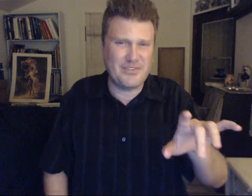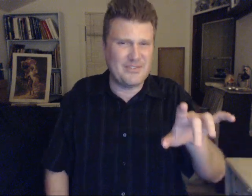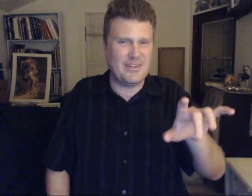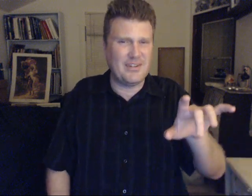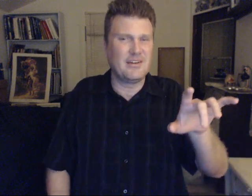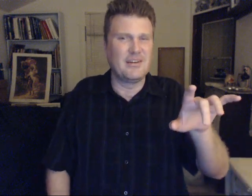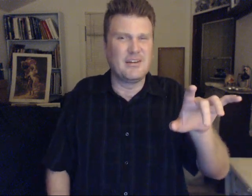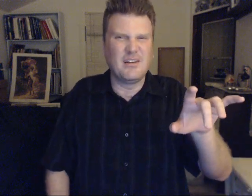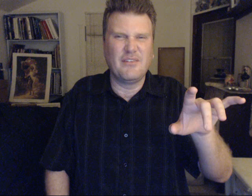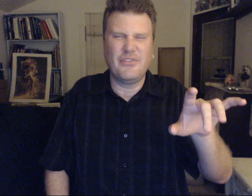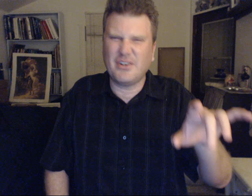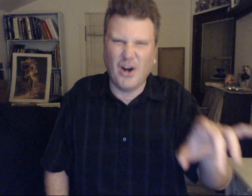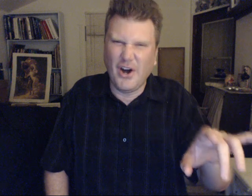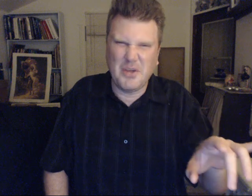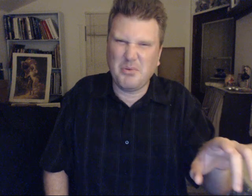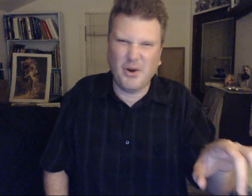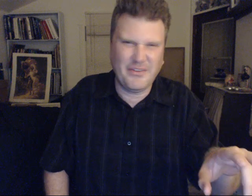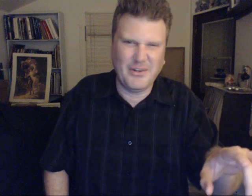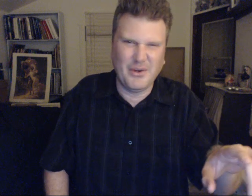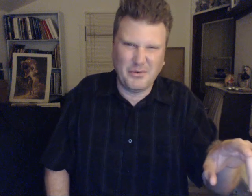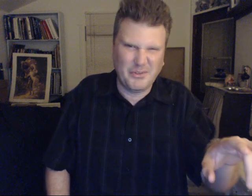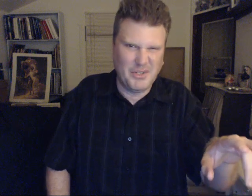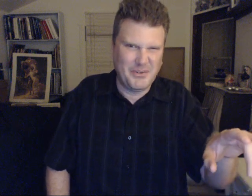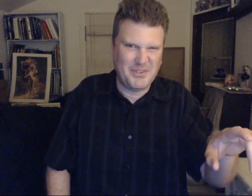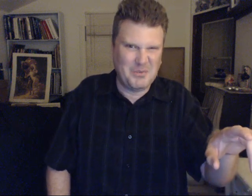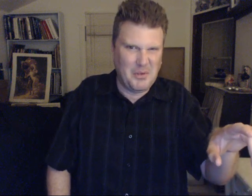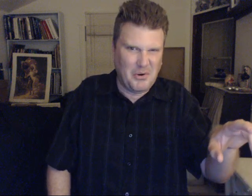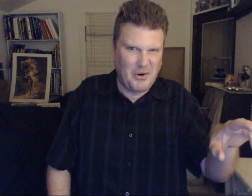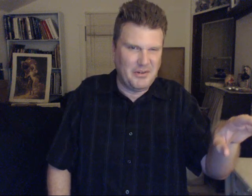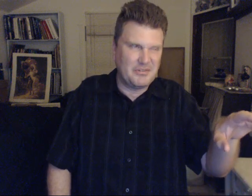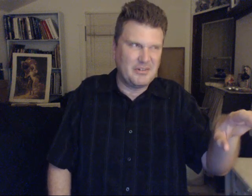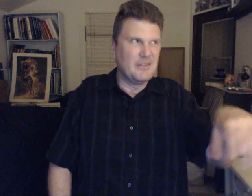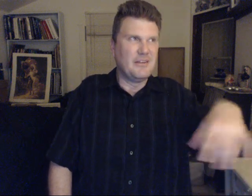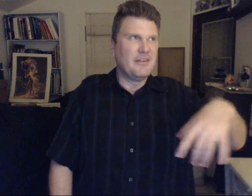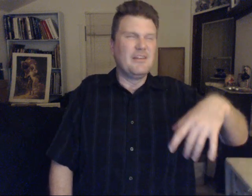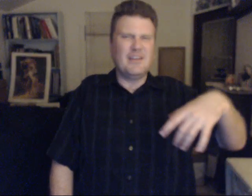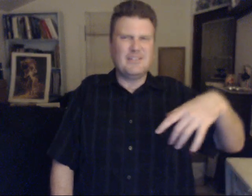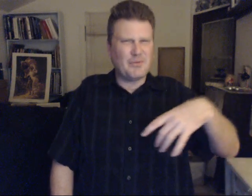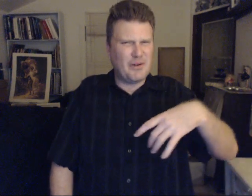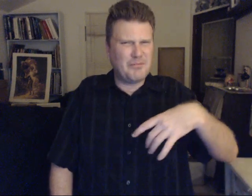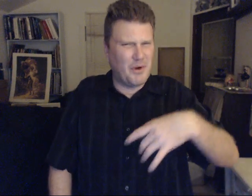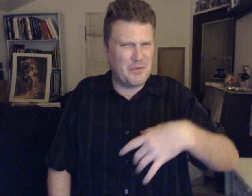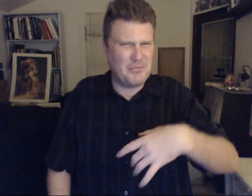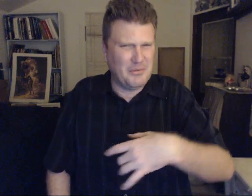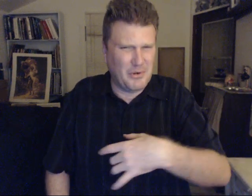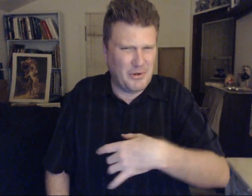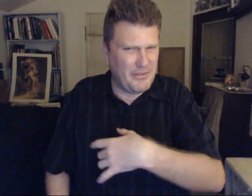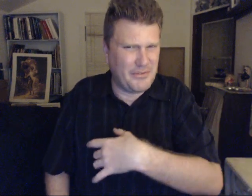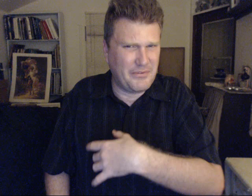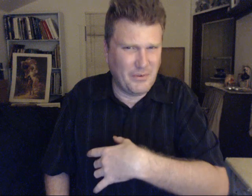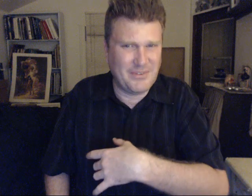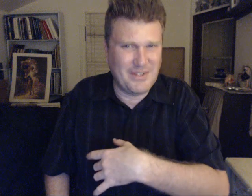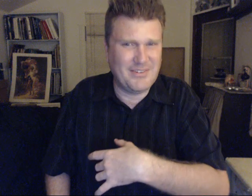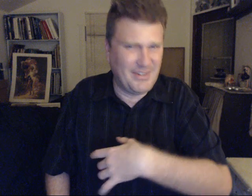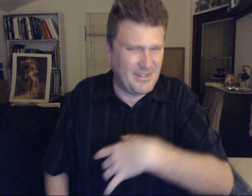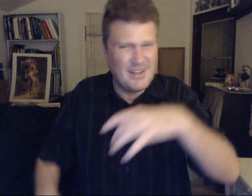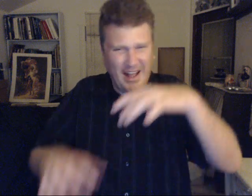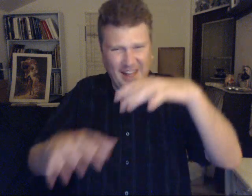density. The gaudy part. That no one really wants to be a part of. It is a rough part. Being a part of the fourth density. At